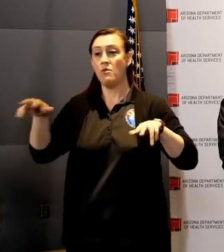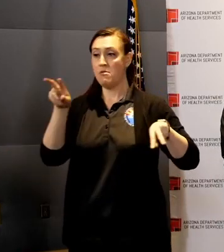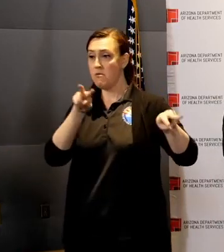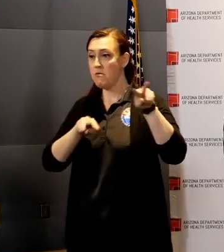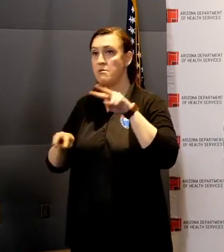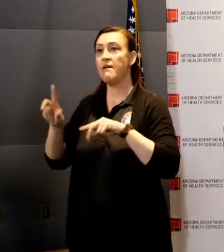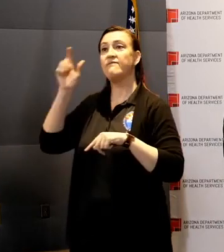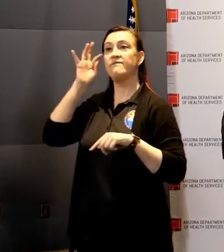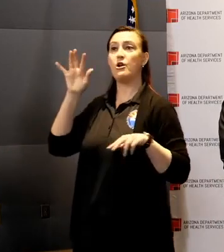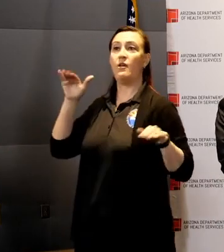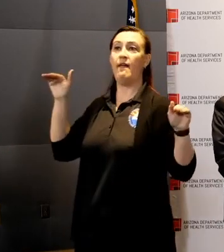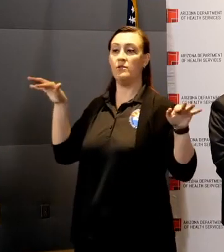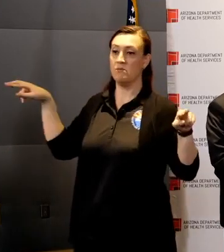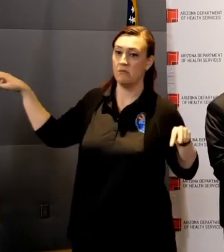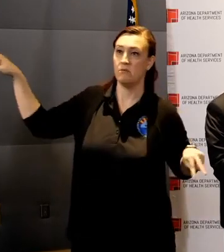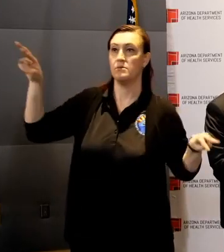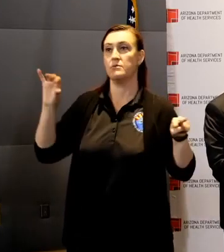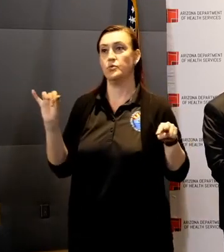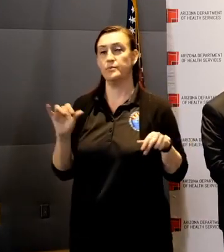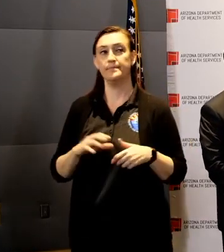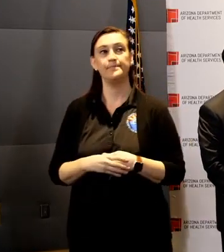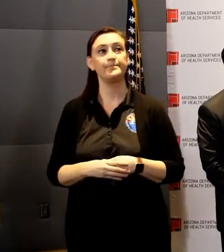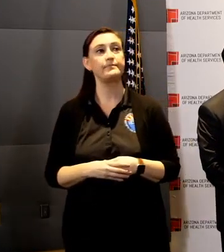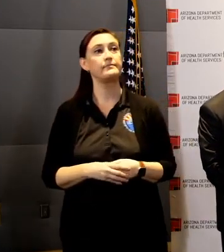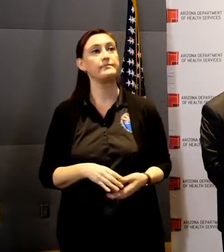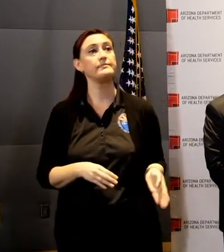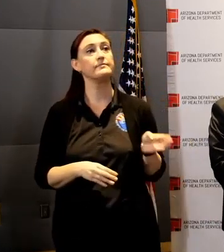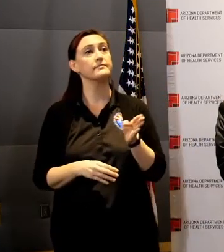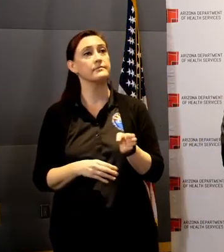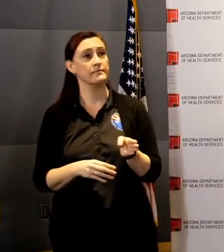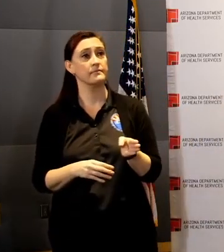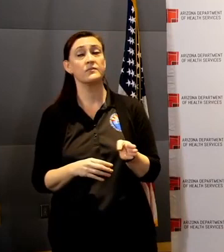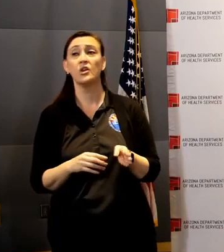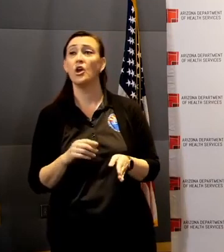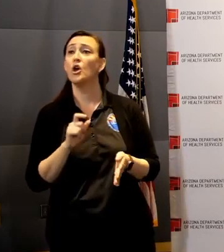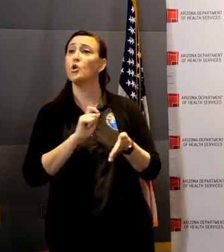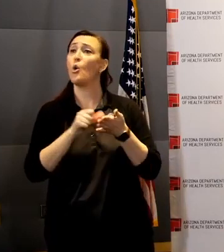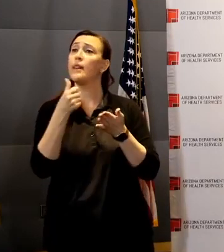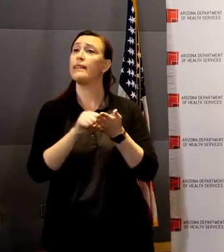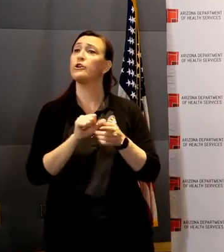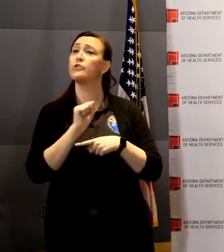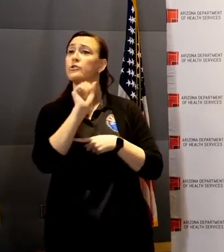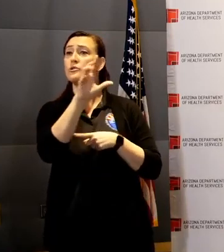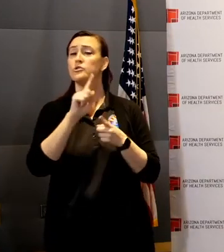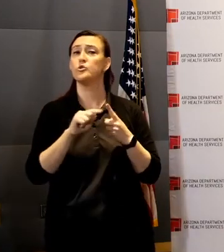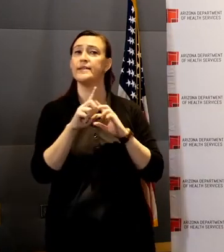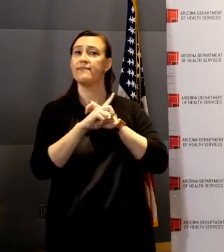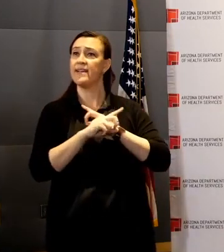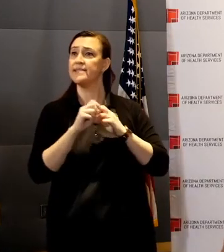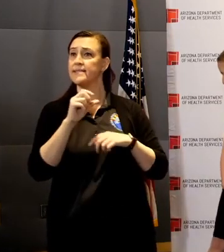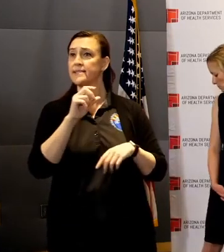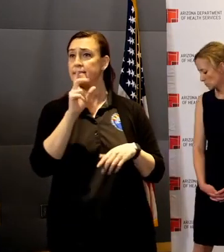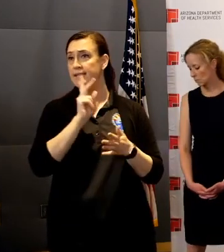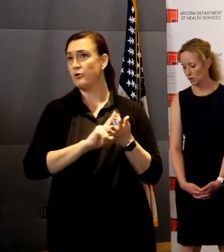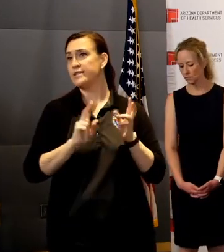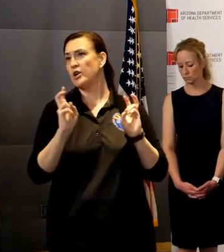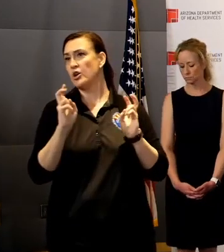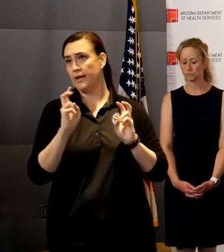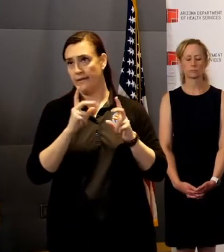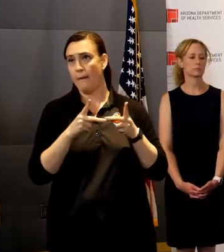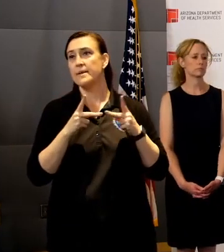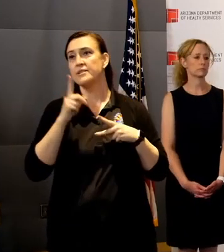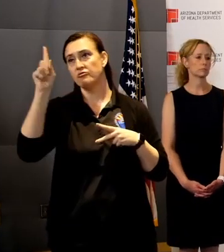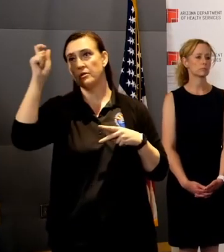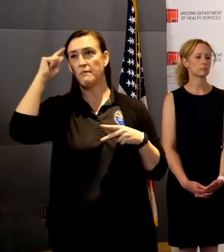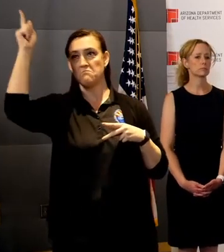J.J., Governor, you wrote a letter to the defense secretary saying you can anticipate